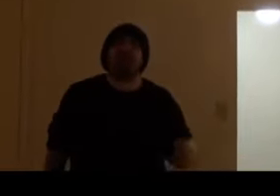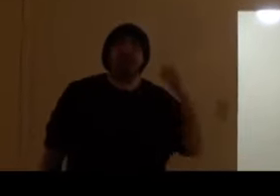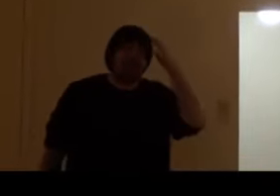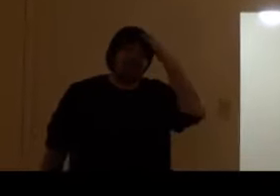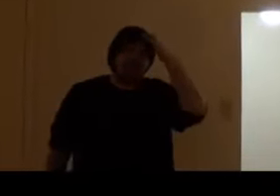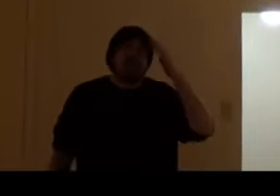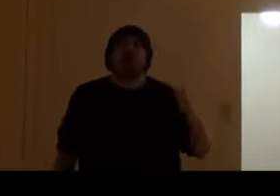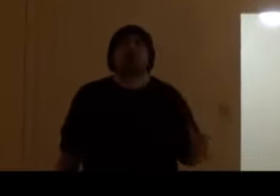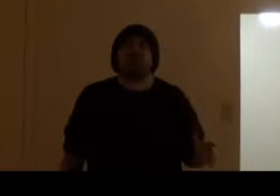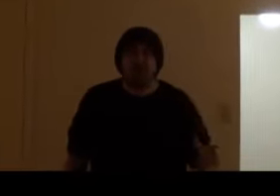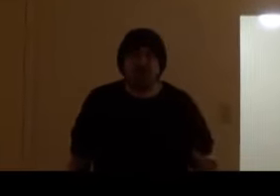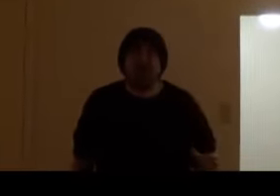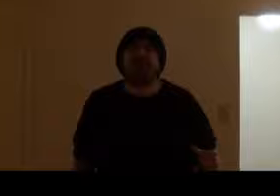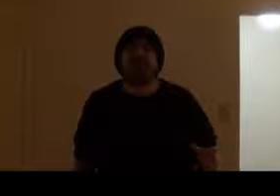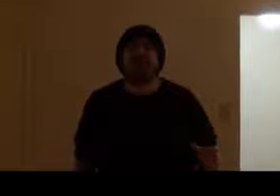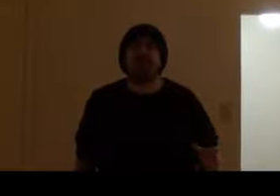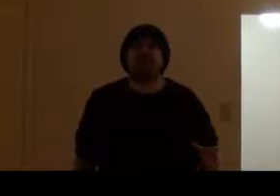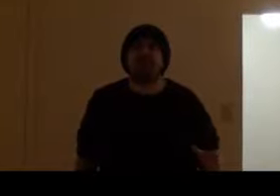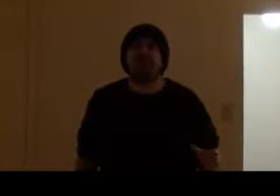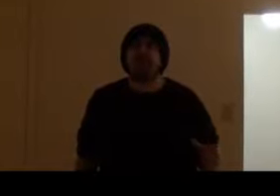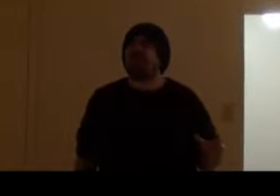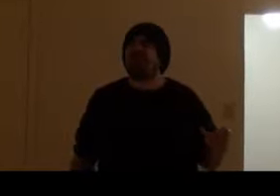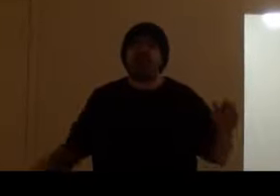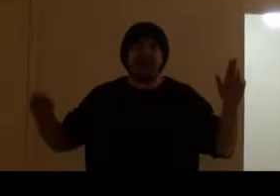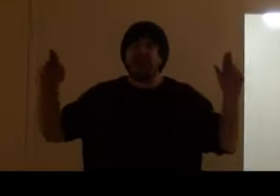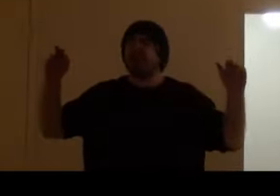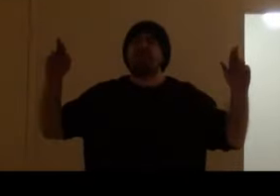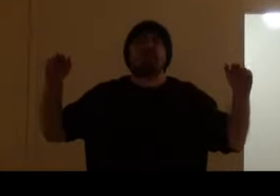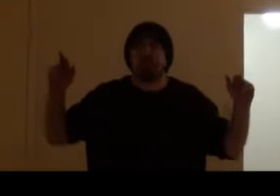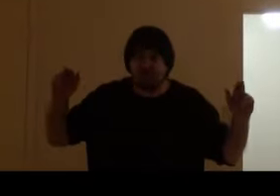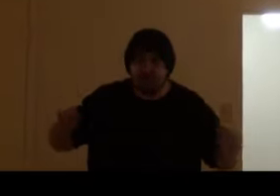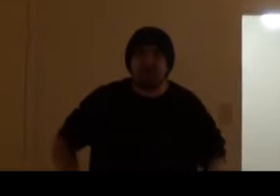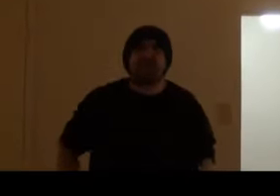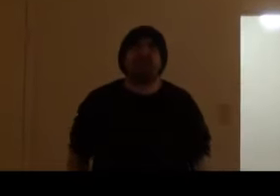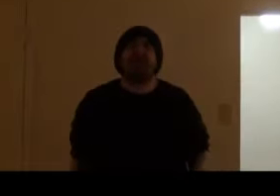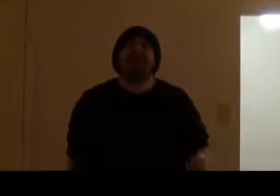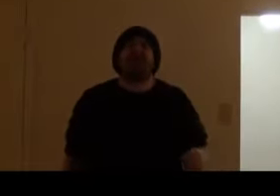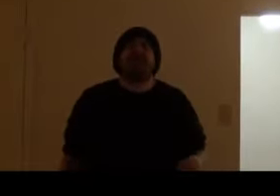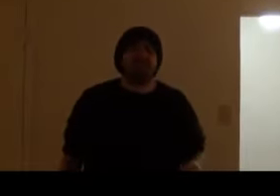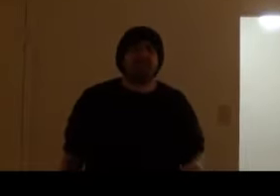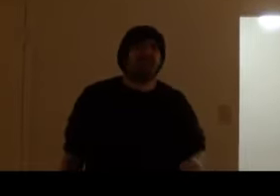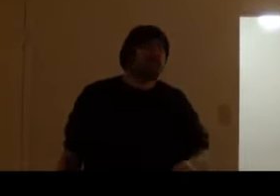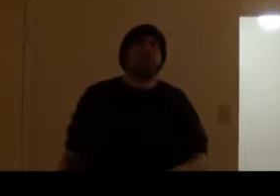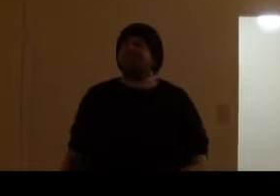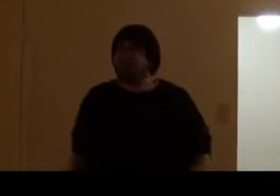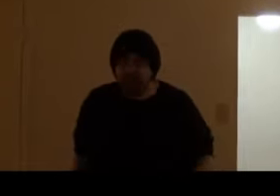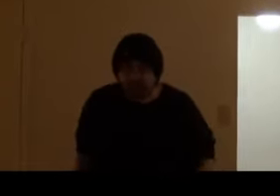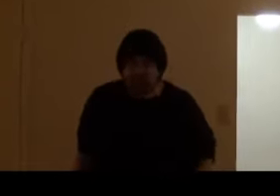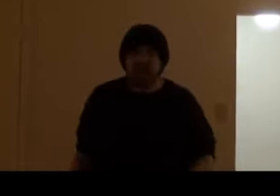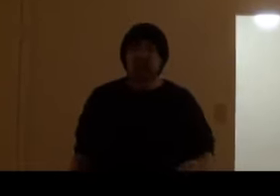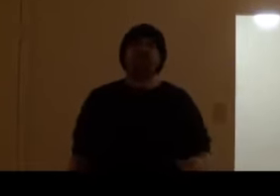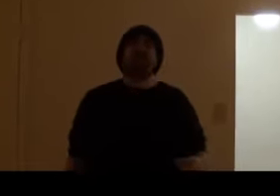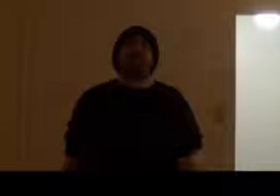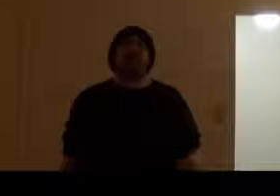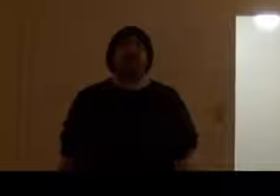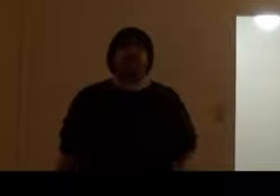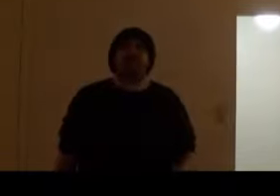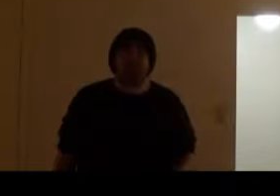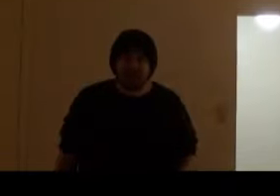okay? John Cena is going to challenge the Shield. He's going to beat up the Shield. Shit